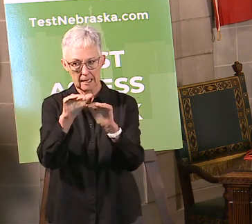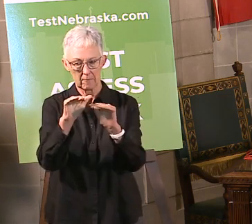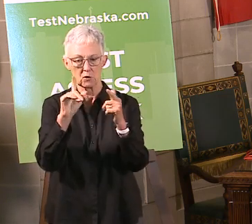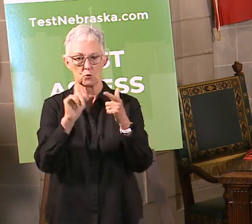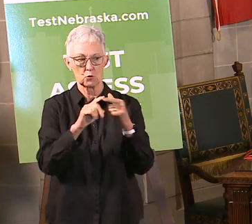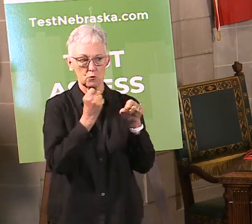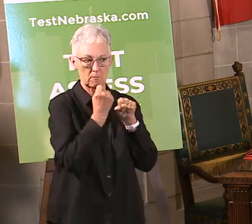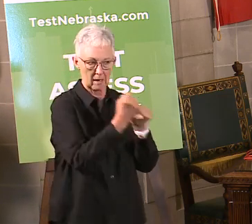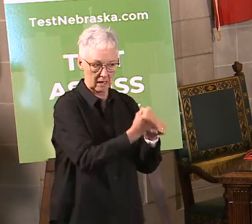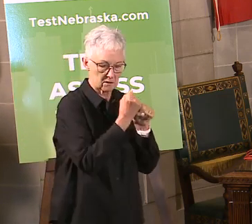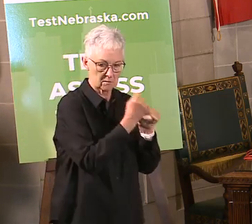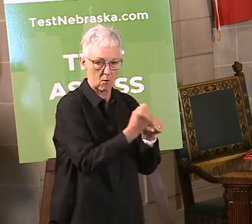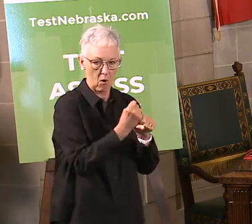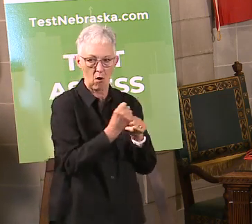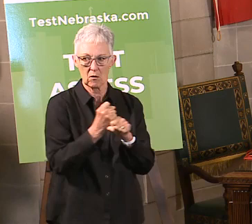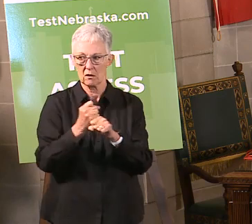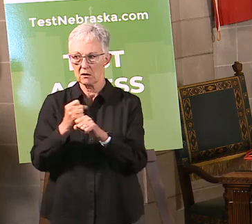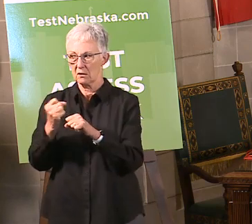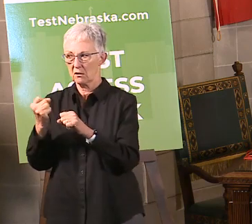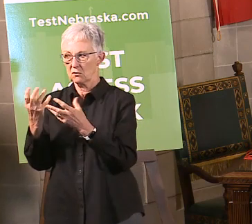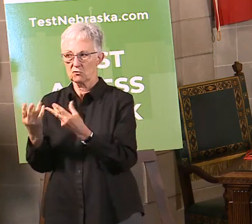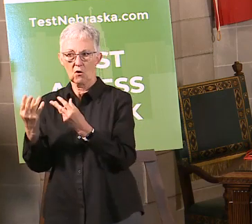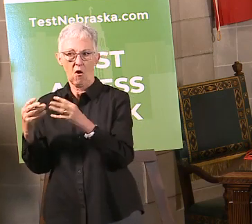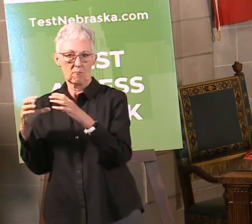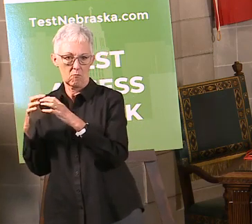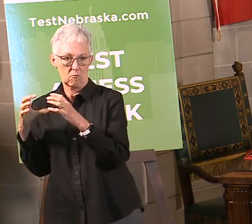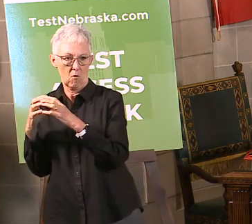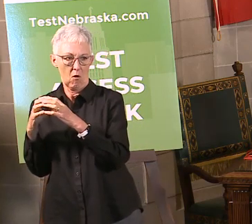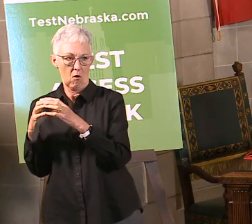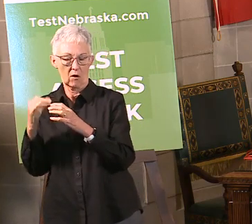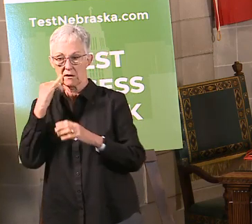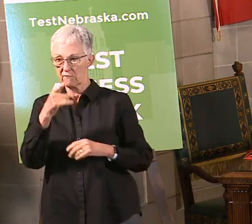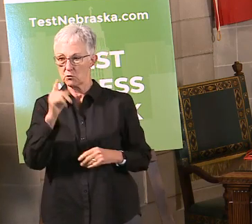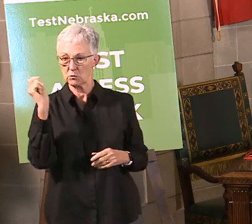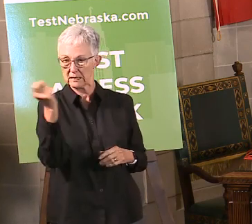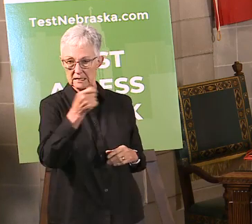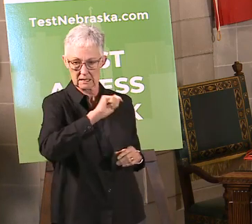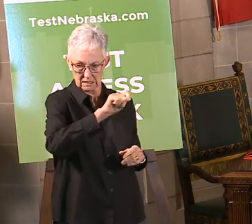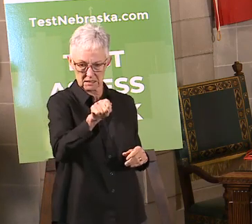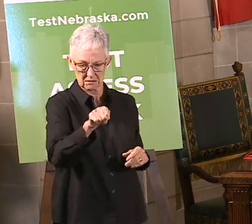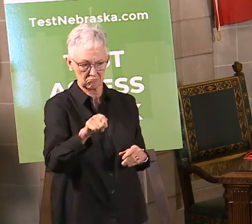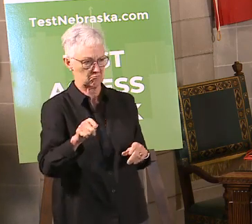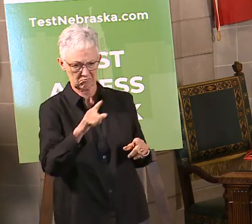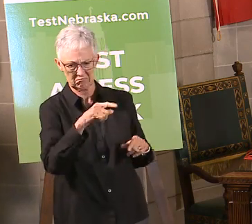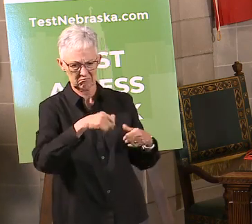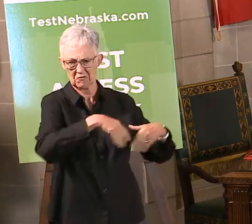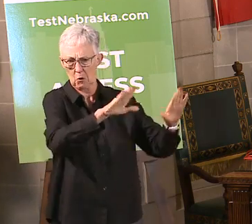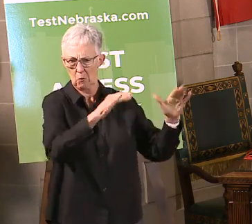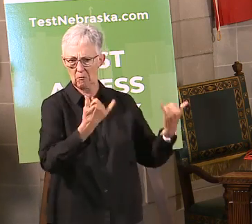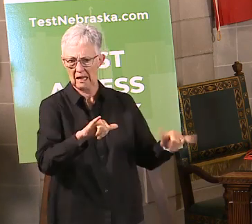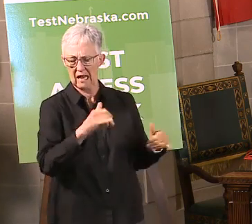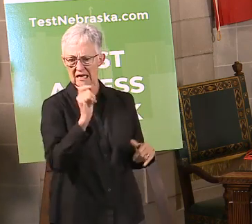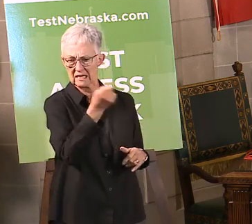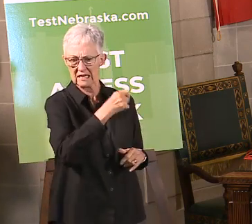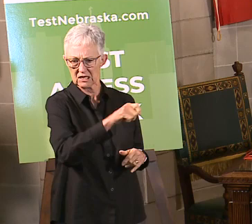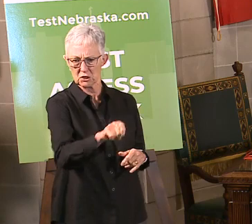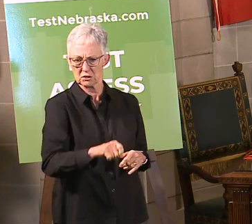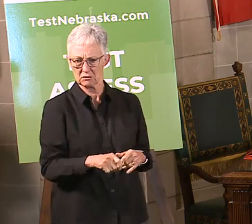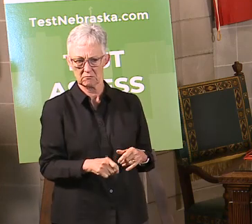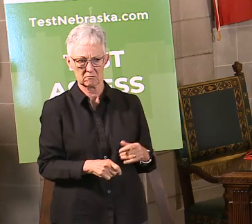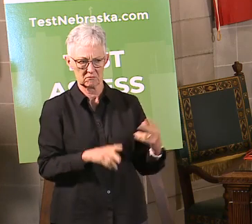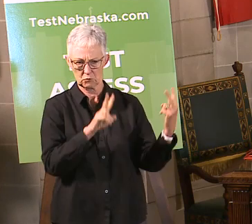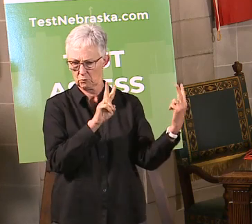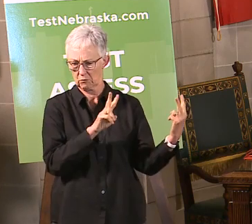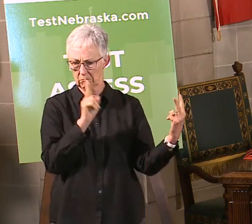softball, no other sports. Now, again, if you're a tennis player, you can go out and play tennis. That's fine. Tennis doubles is fine too,